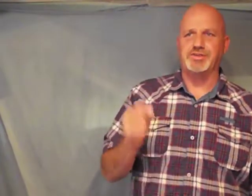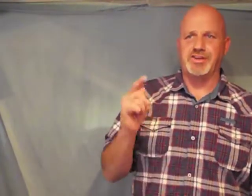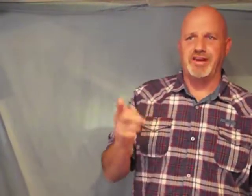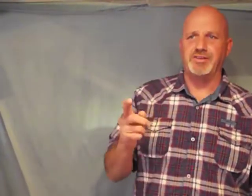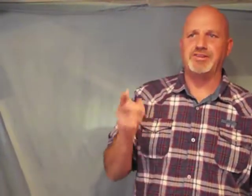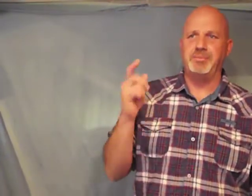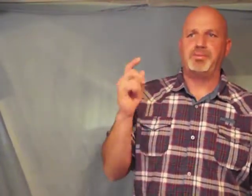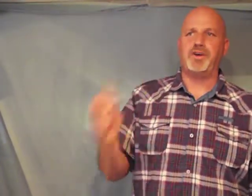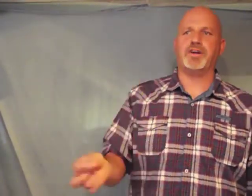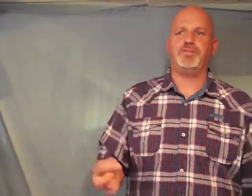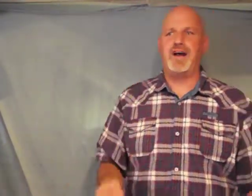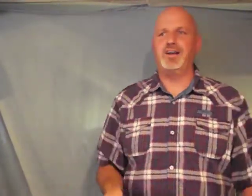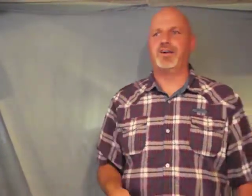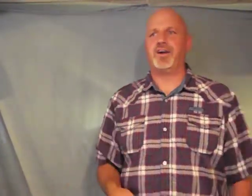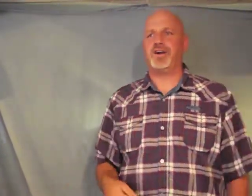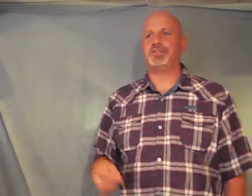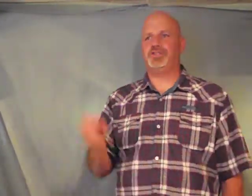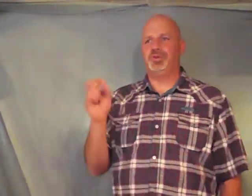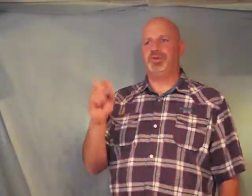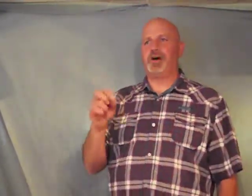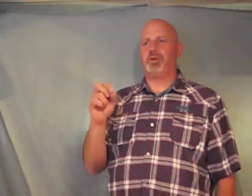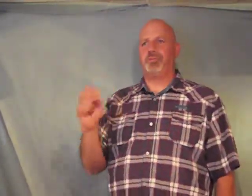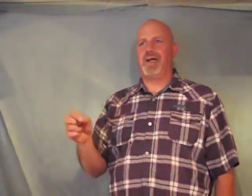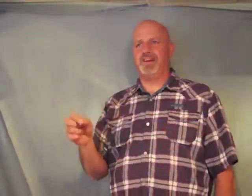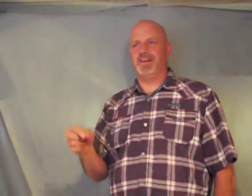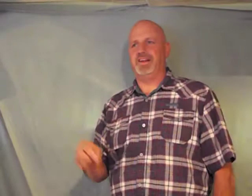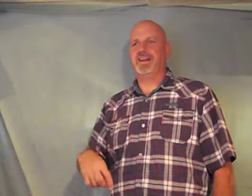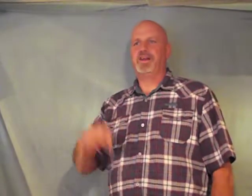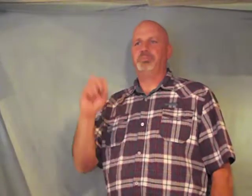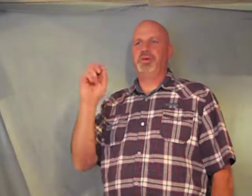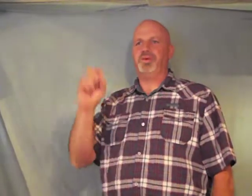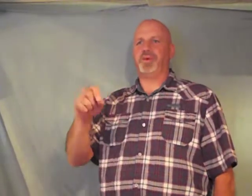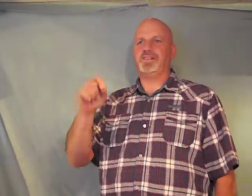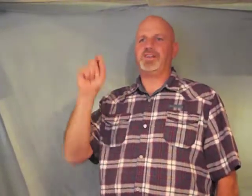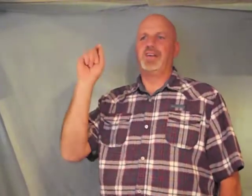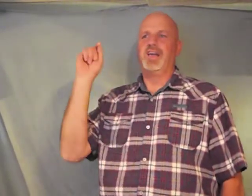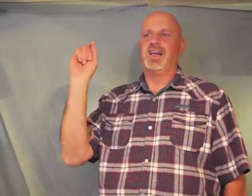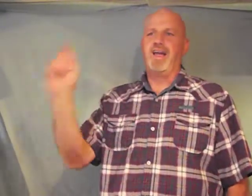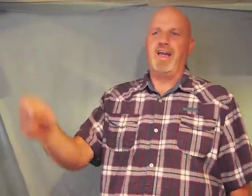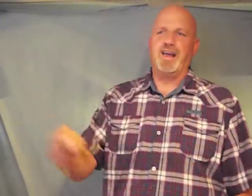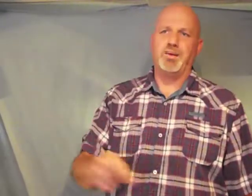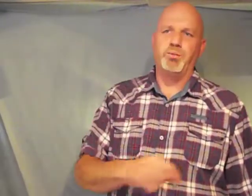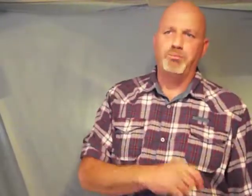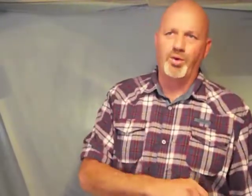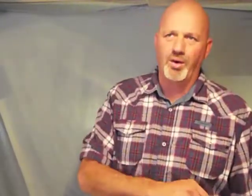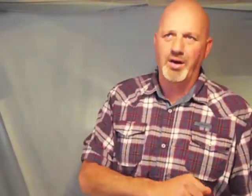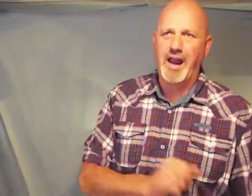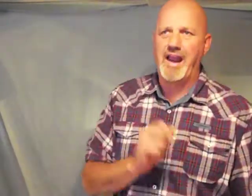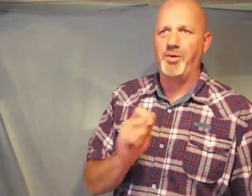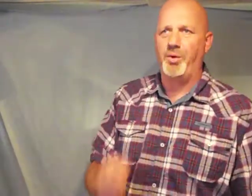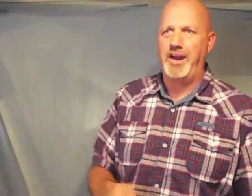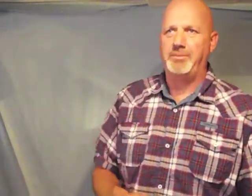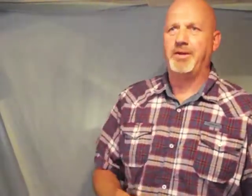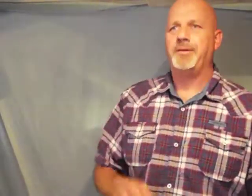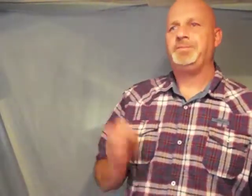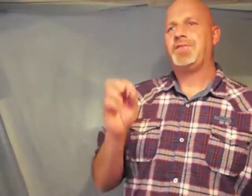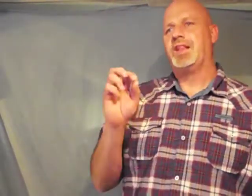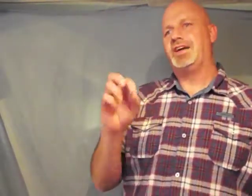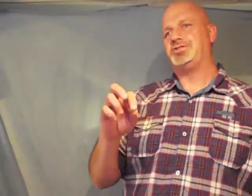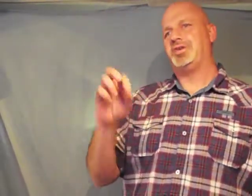sinners and purify your hearts you double minded be rigid and mourn and weep let your